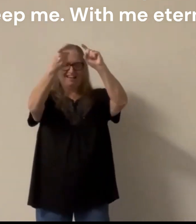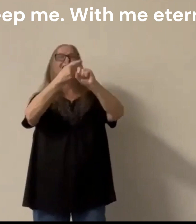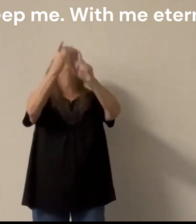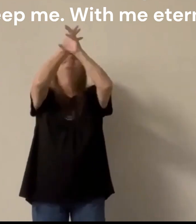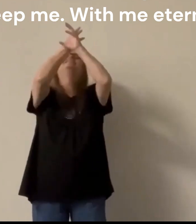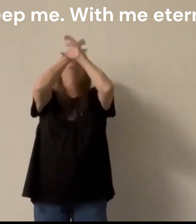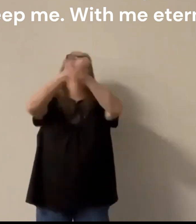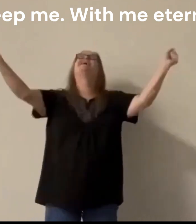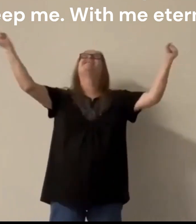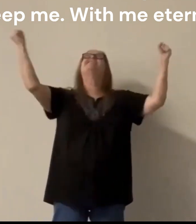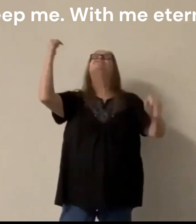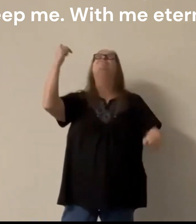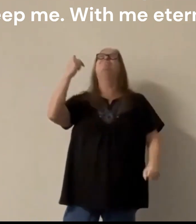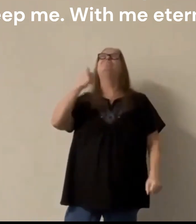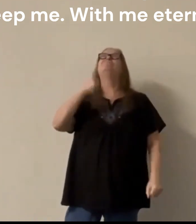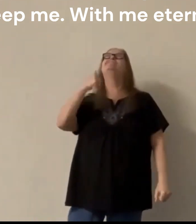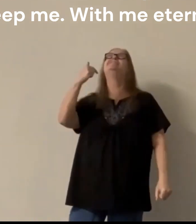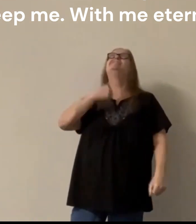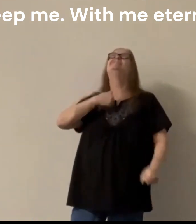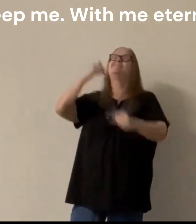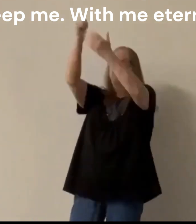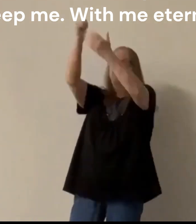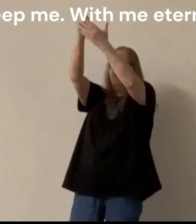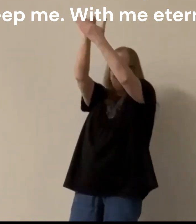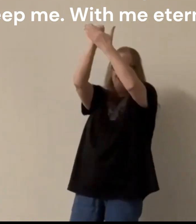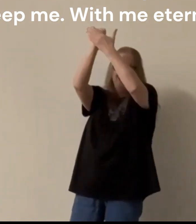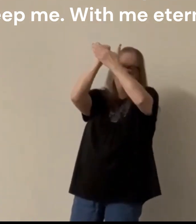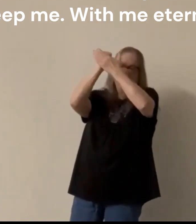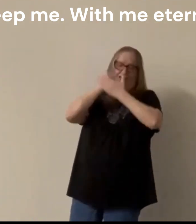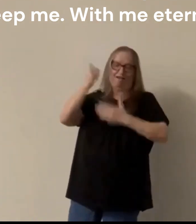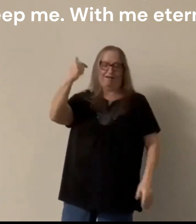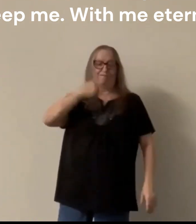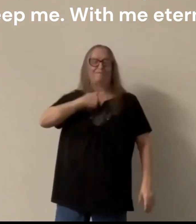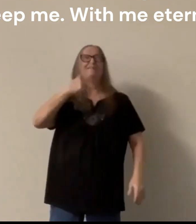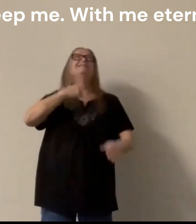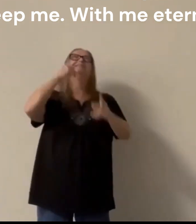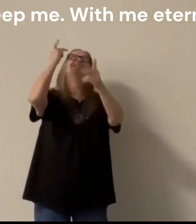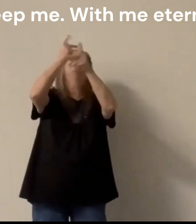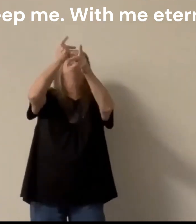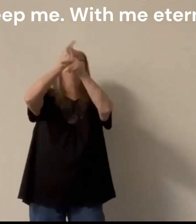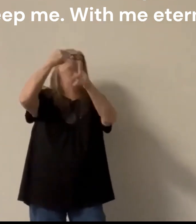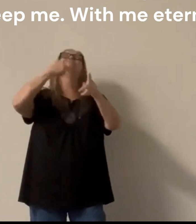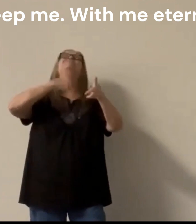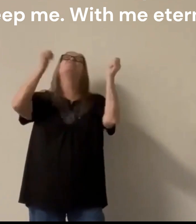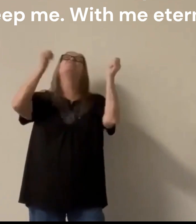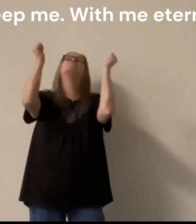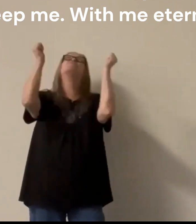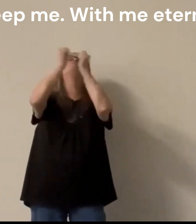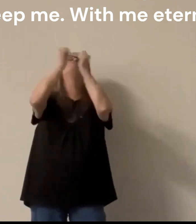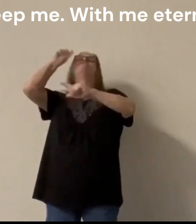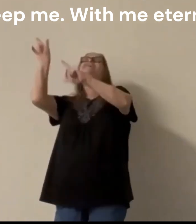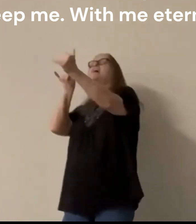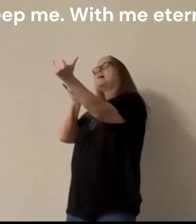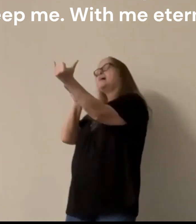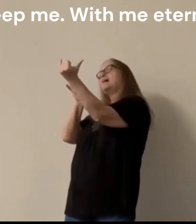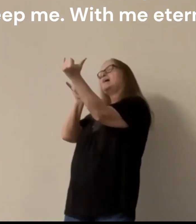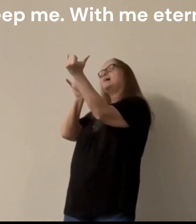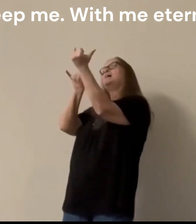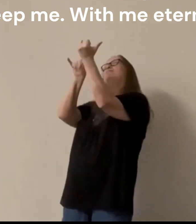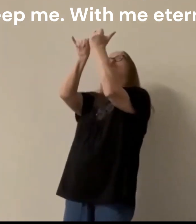gloomy visit. No news yet for the poor valet, I'm afraid. So the servants' ball has been cancelled. Never mind. I'm very flattered to be asked back on any